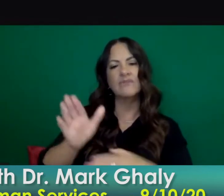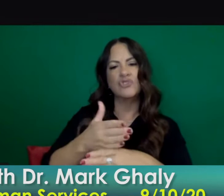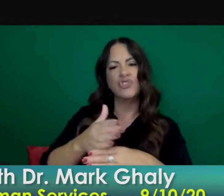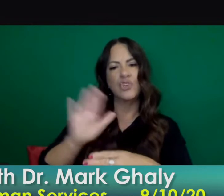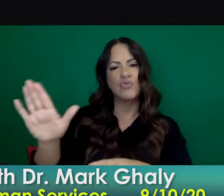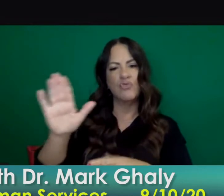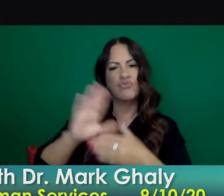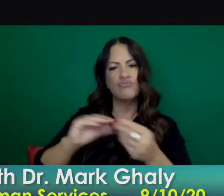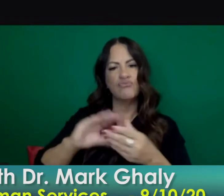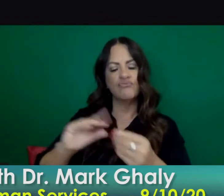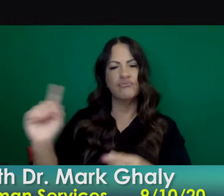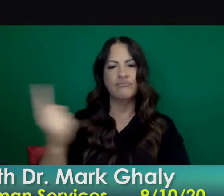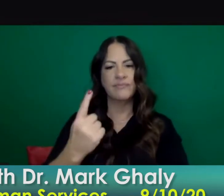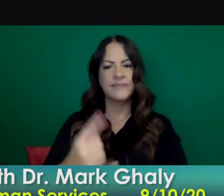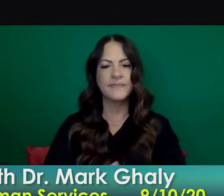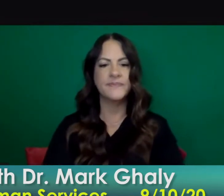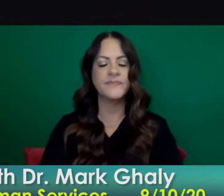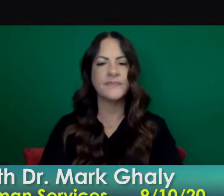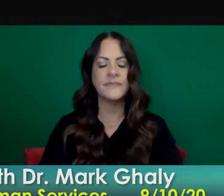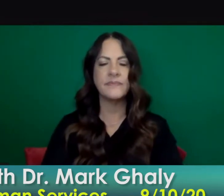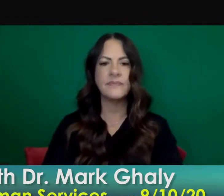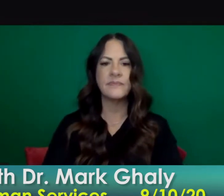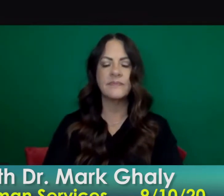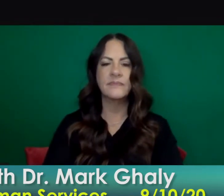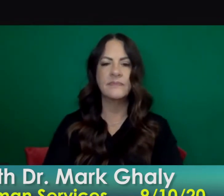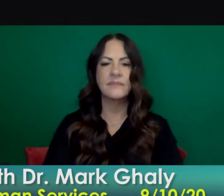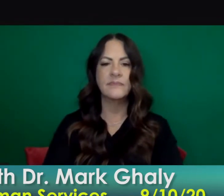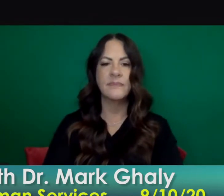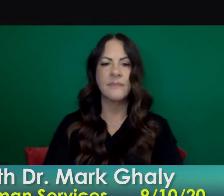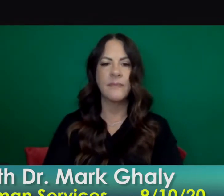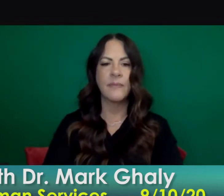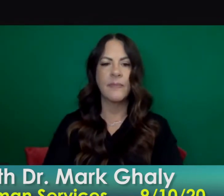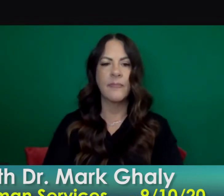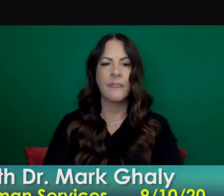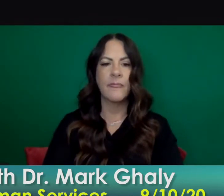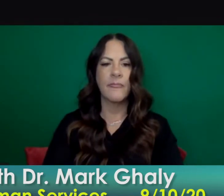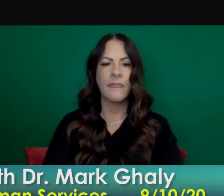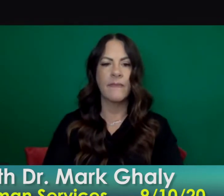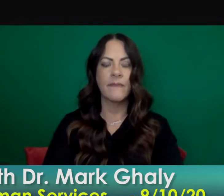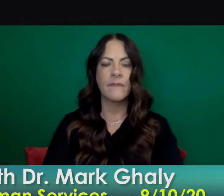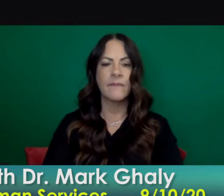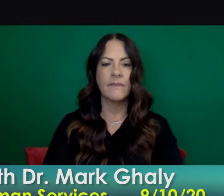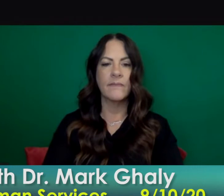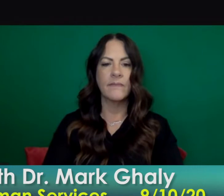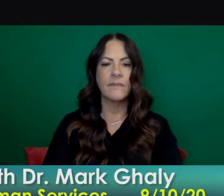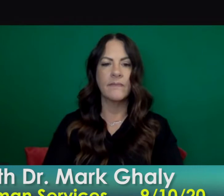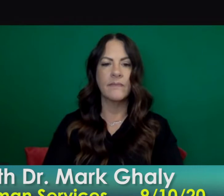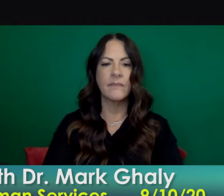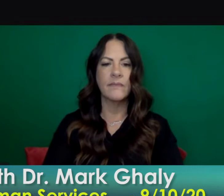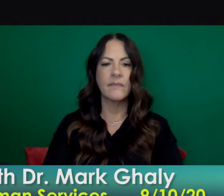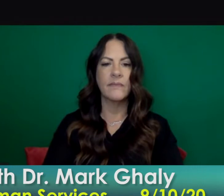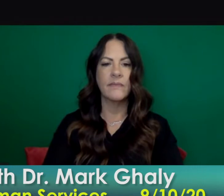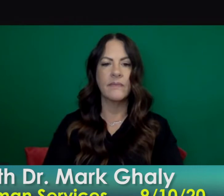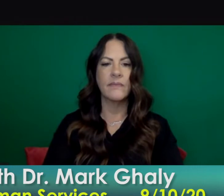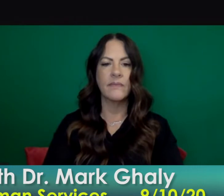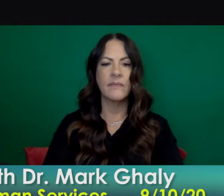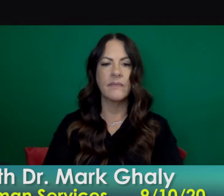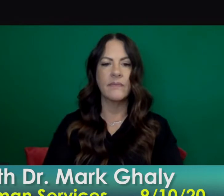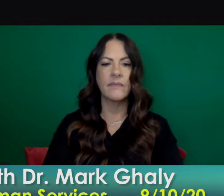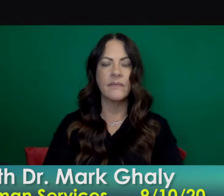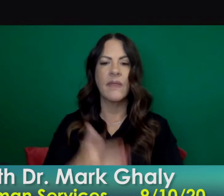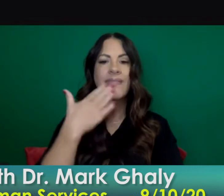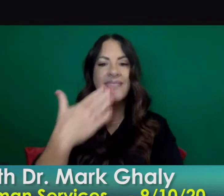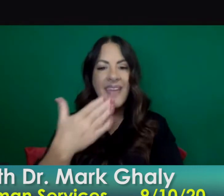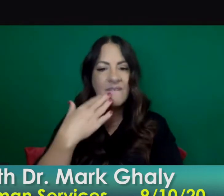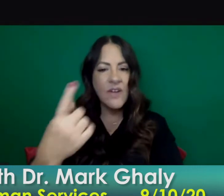um thank you very much